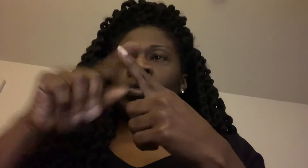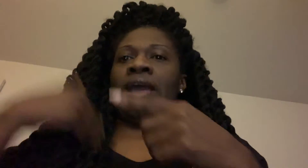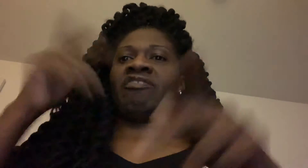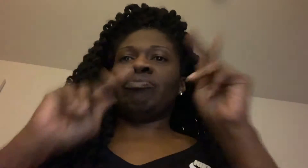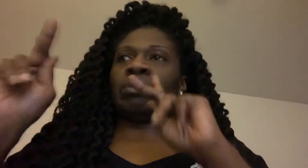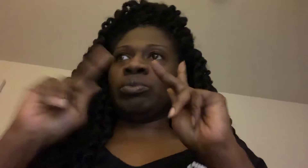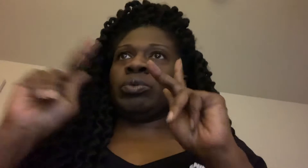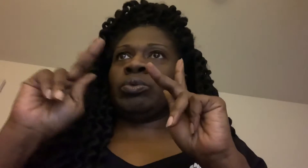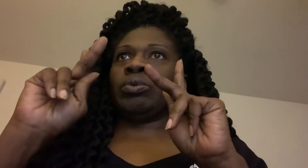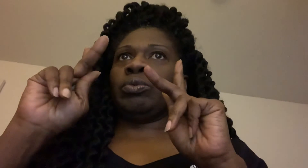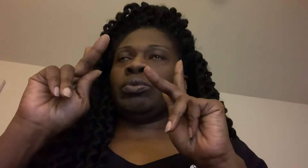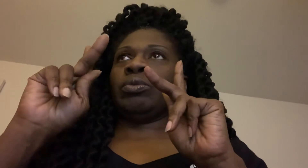I can't even express that joke right now.